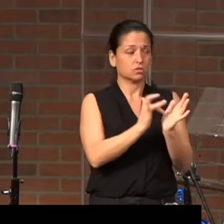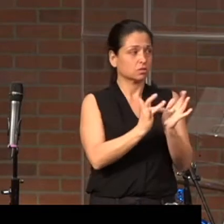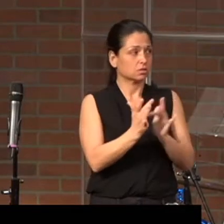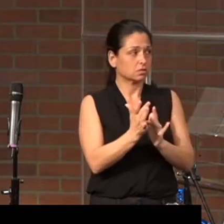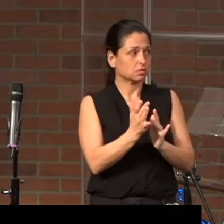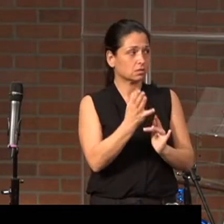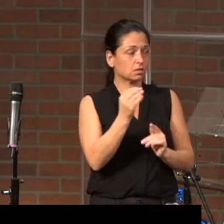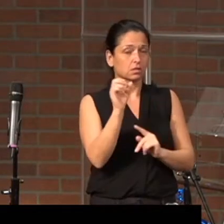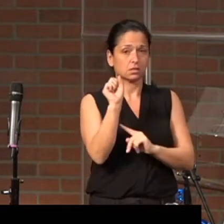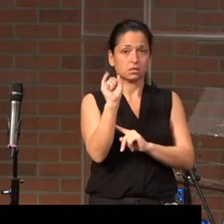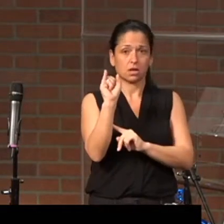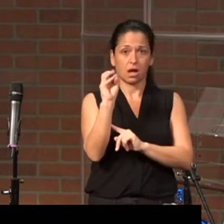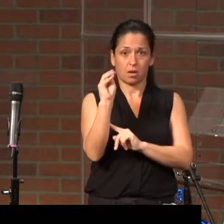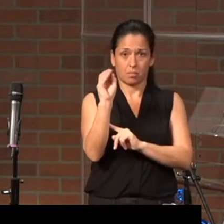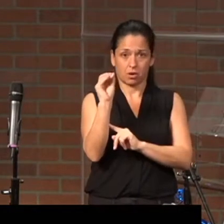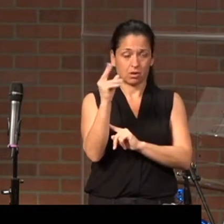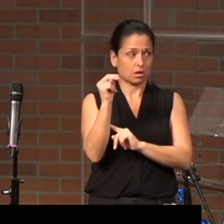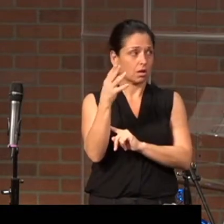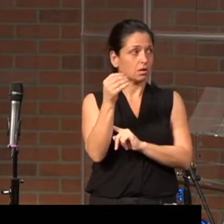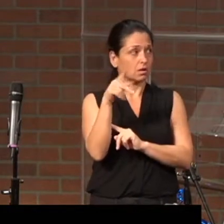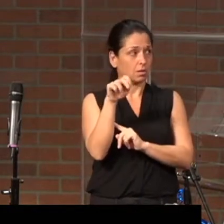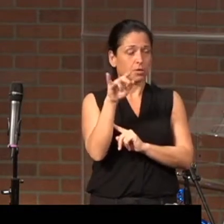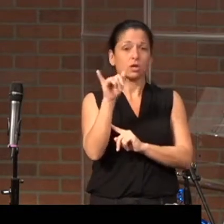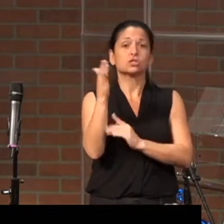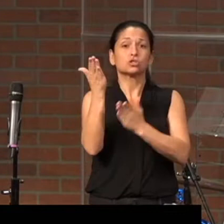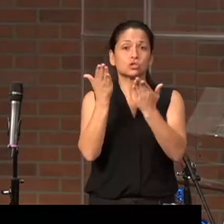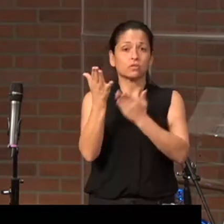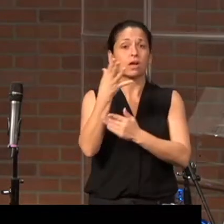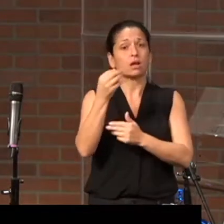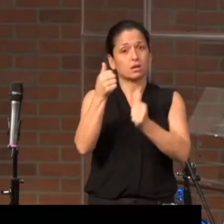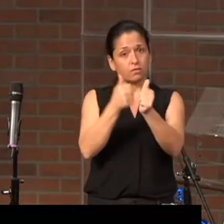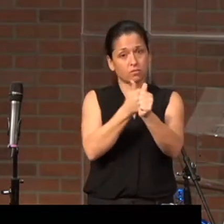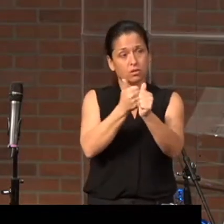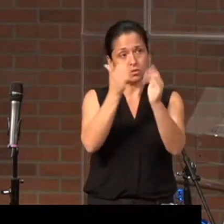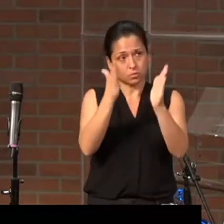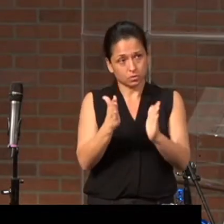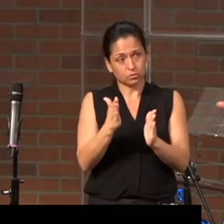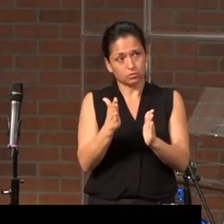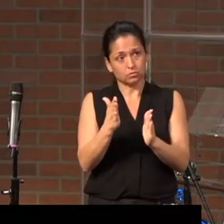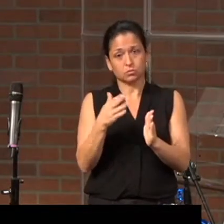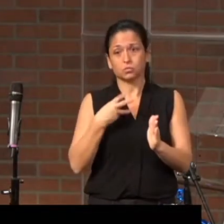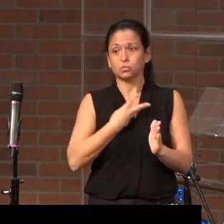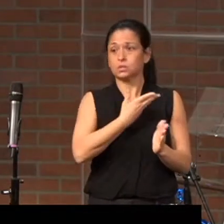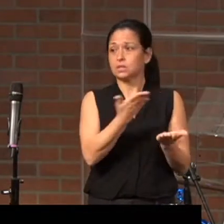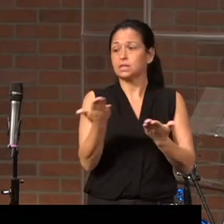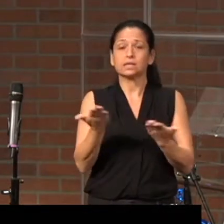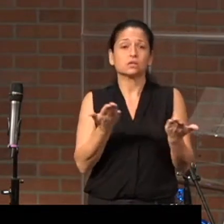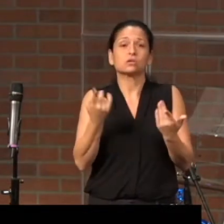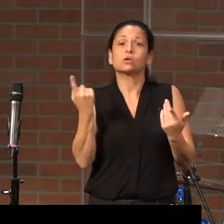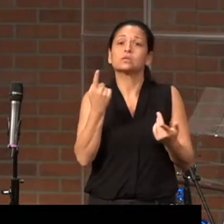Simon Peter, a servant and an apostle. Word here is just simply messenger.